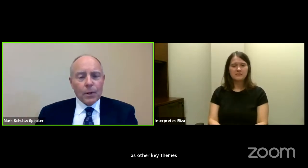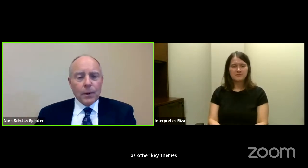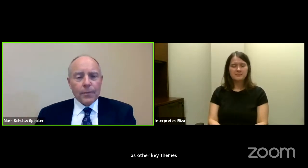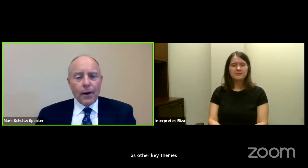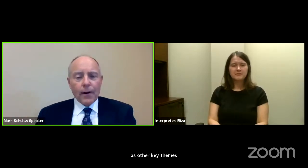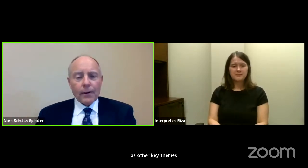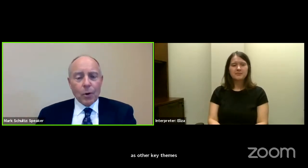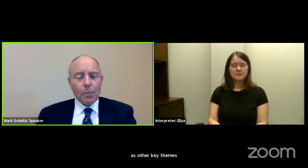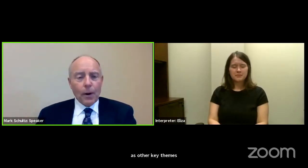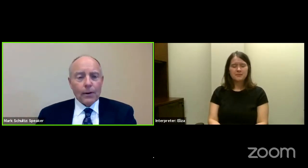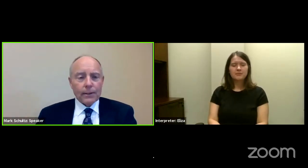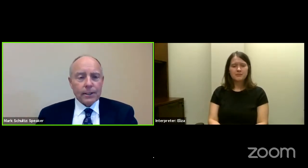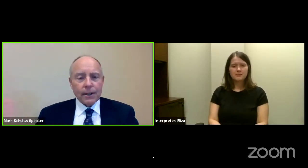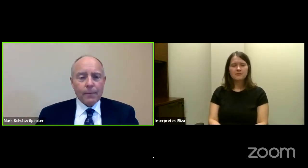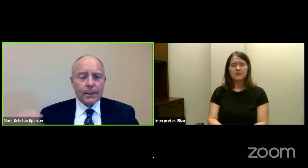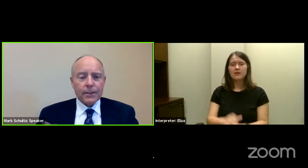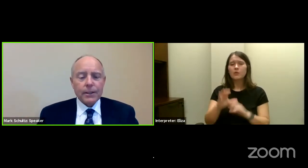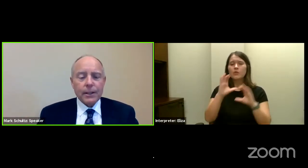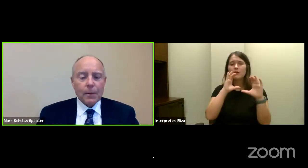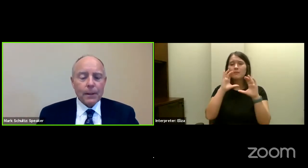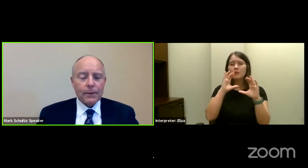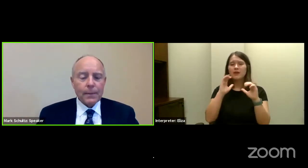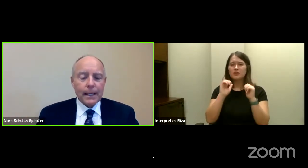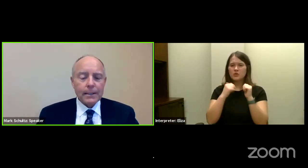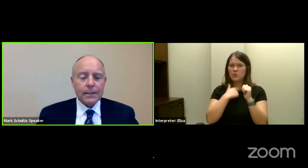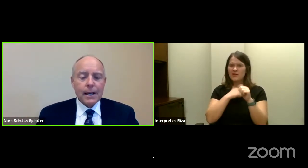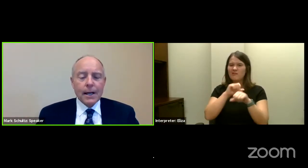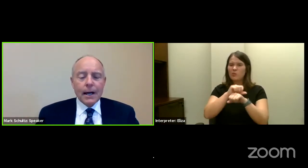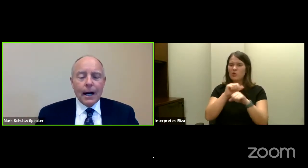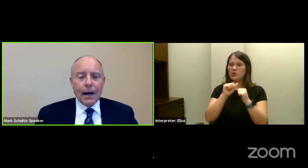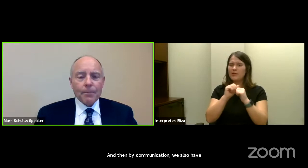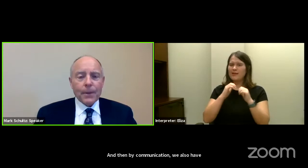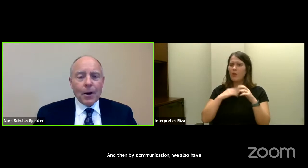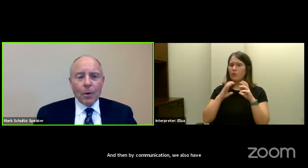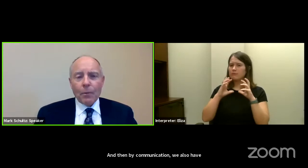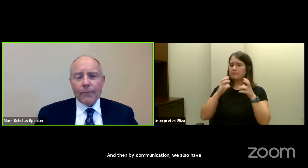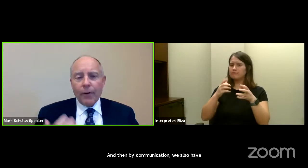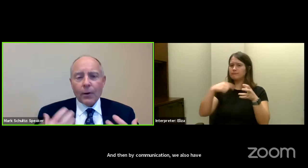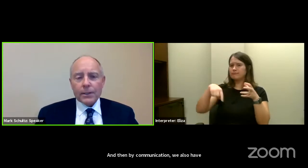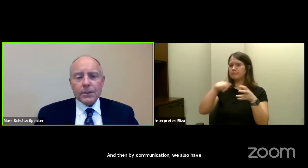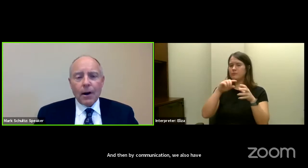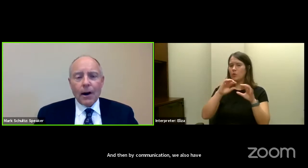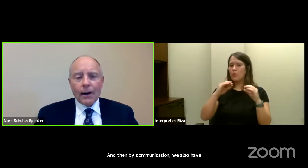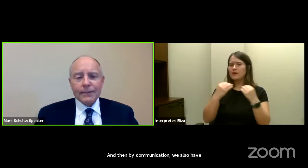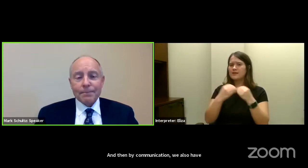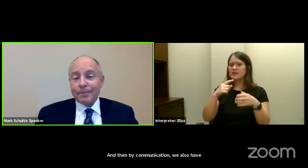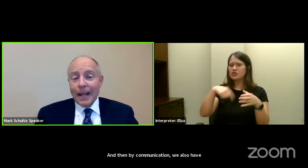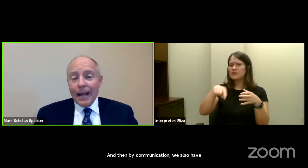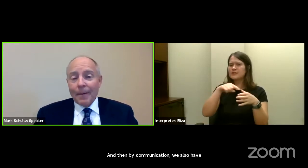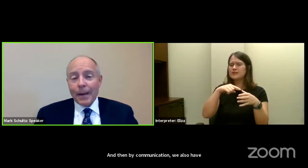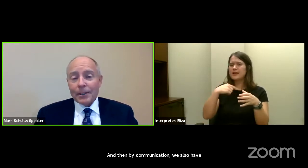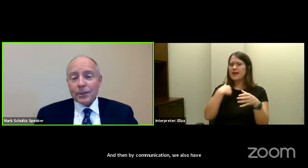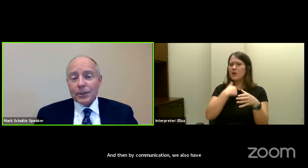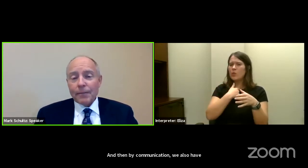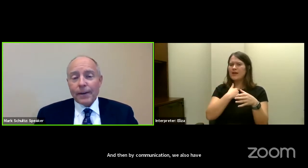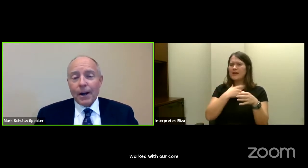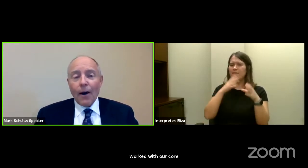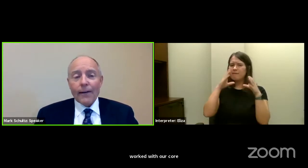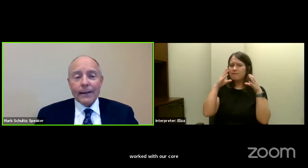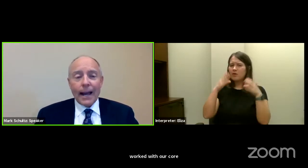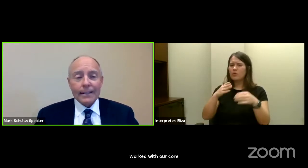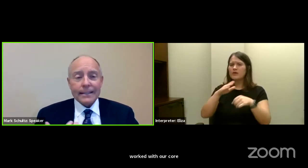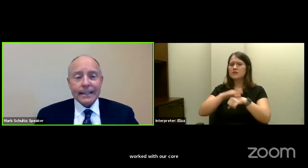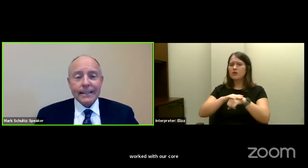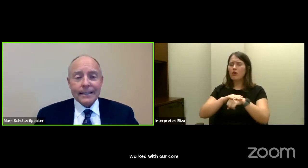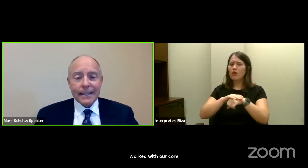also have worked with our core partners, as I've mentioned, in our monthly meetings, where we focused on making sure that